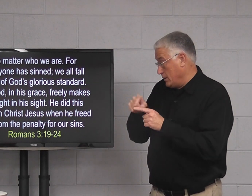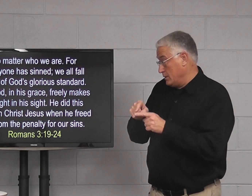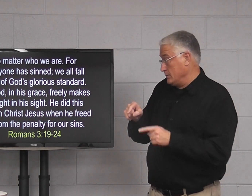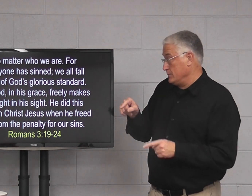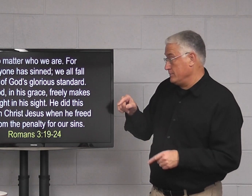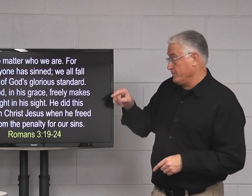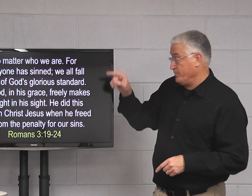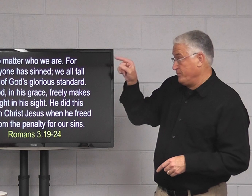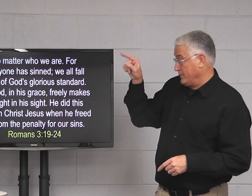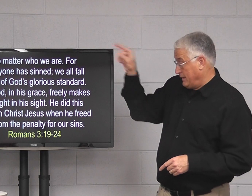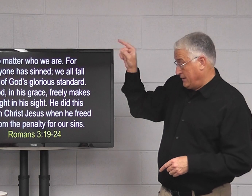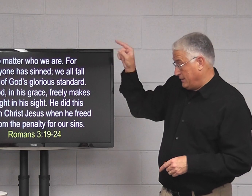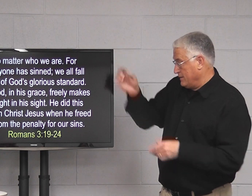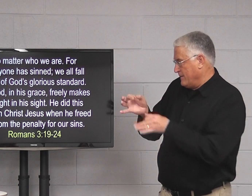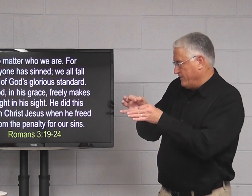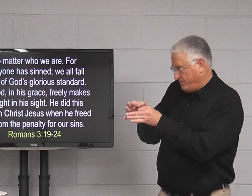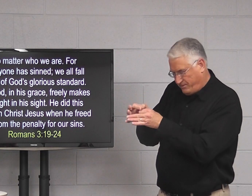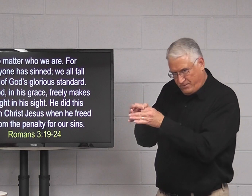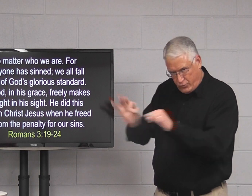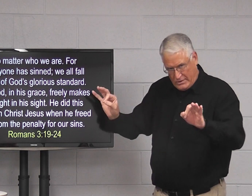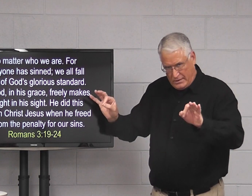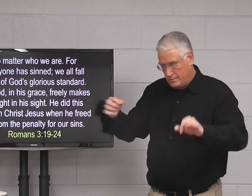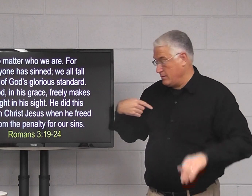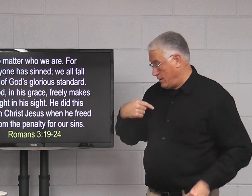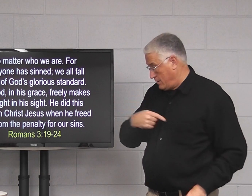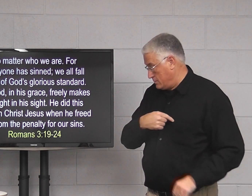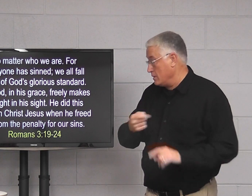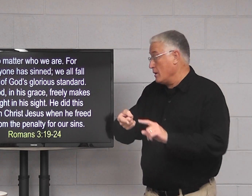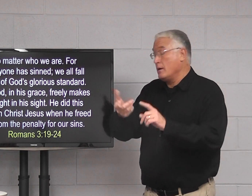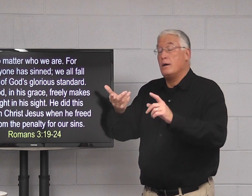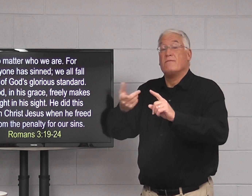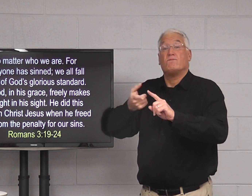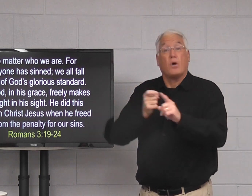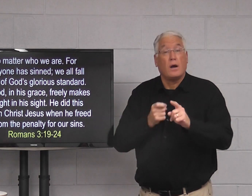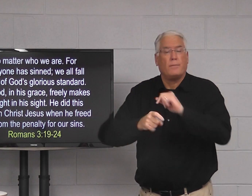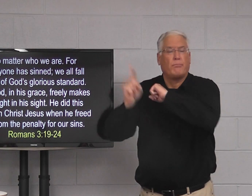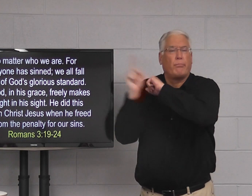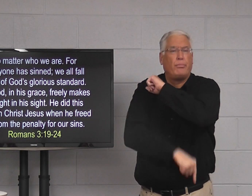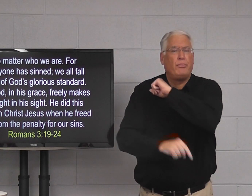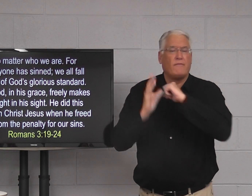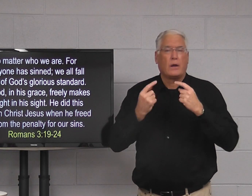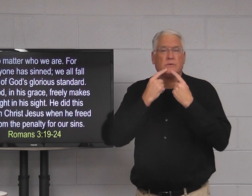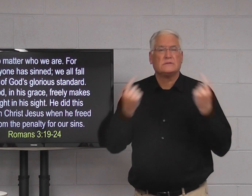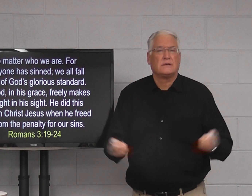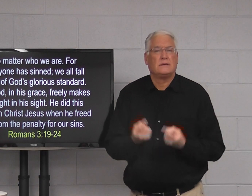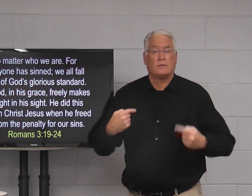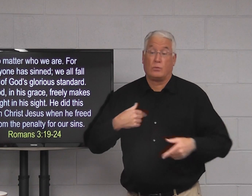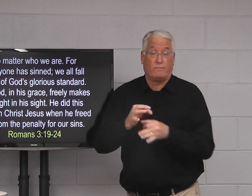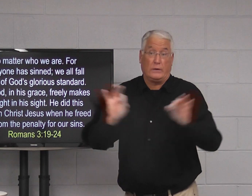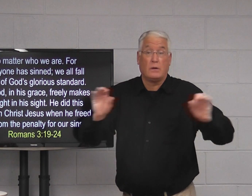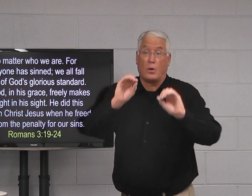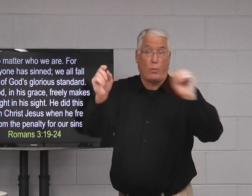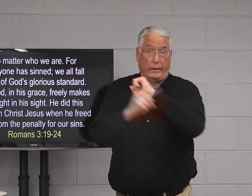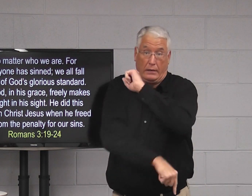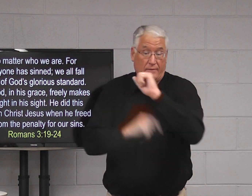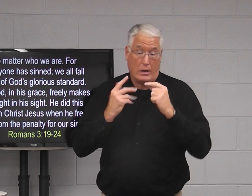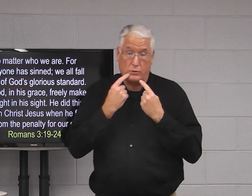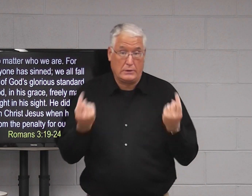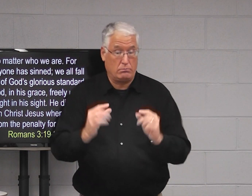And when he freed us from the penalty or punishment of sin. We